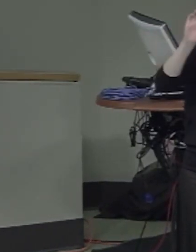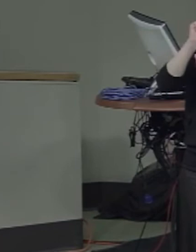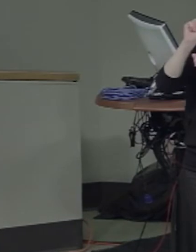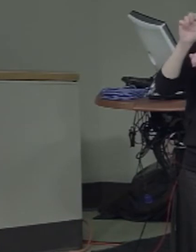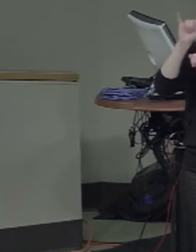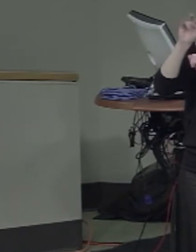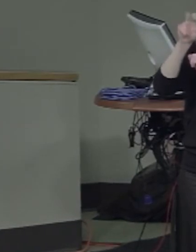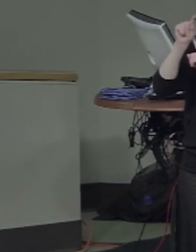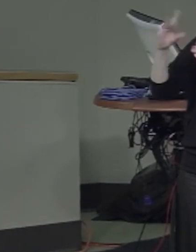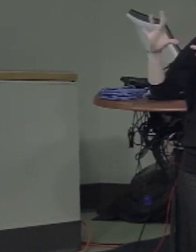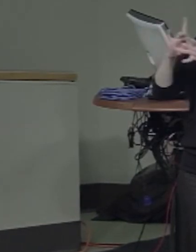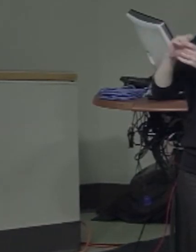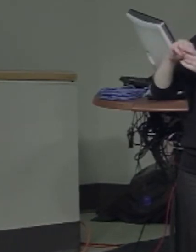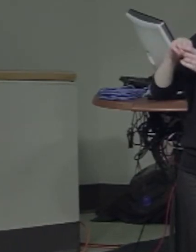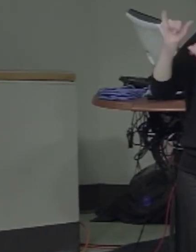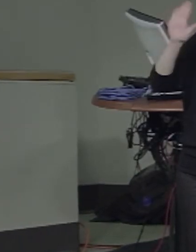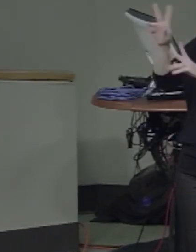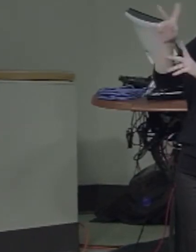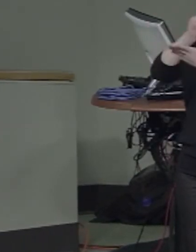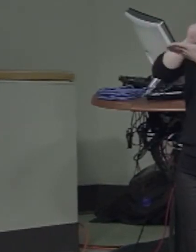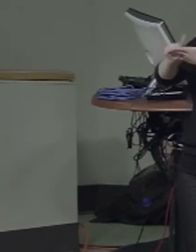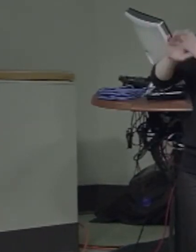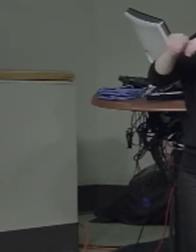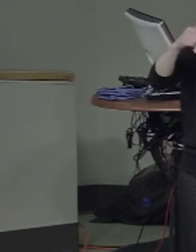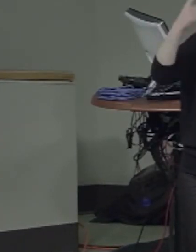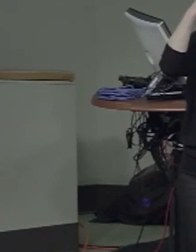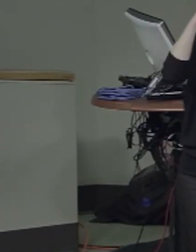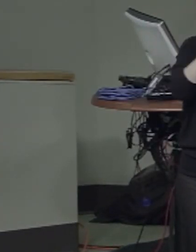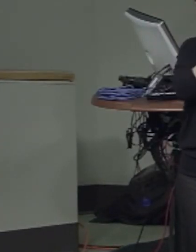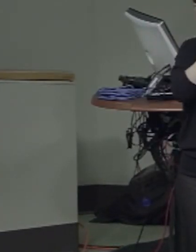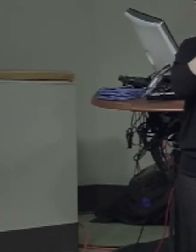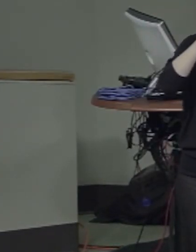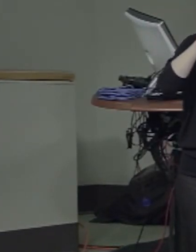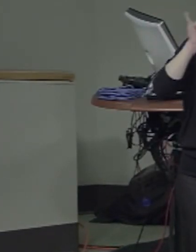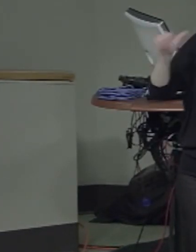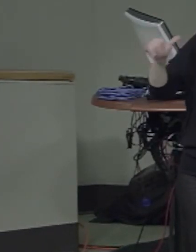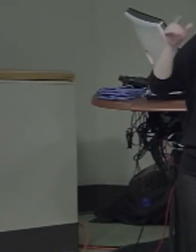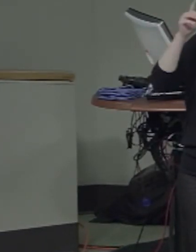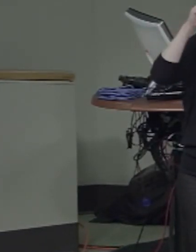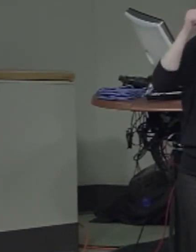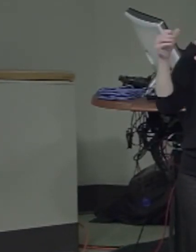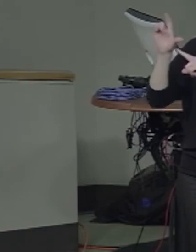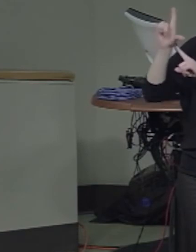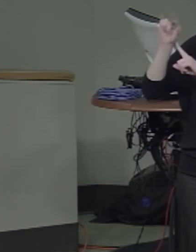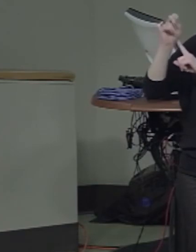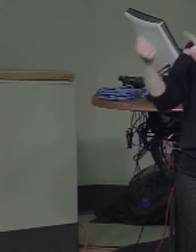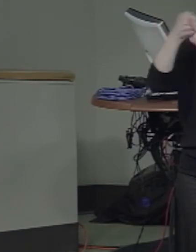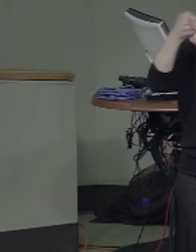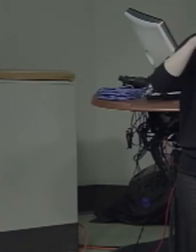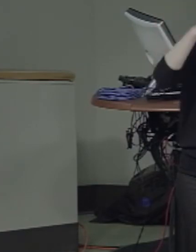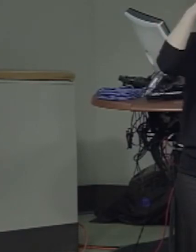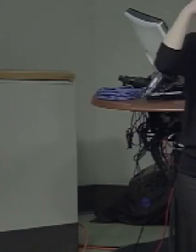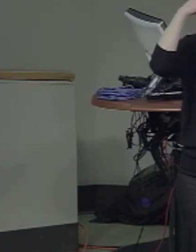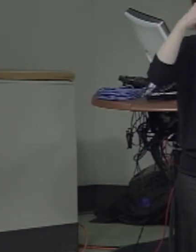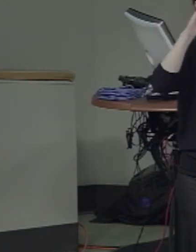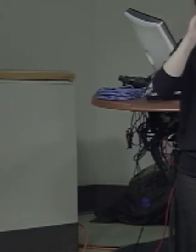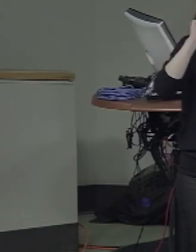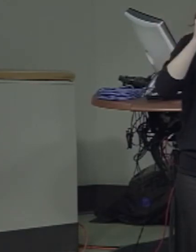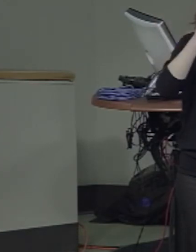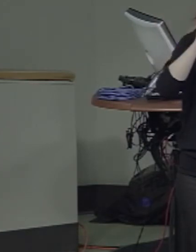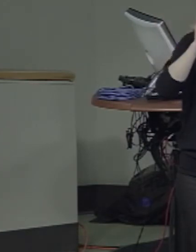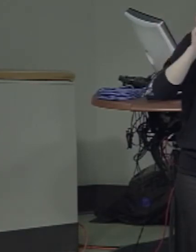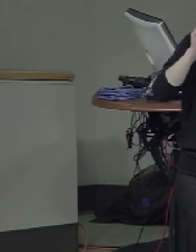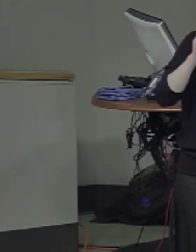function and its impact on cognition. And in particular, he has studied how